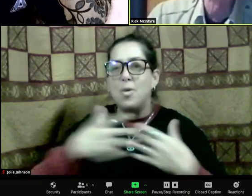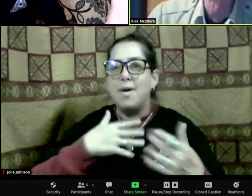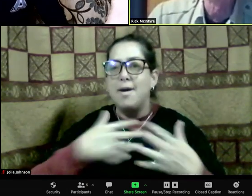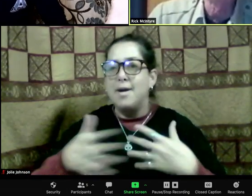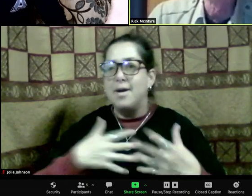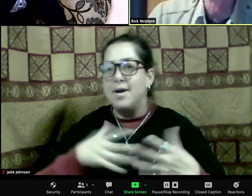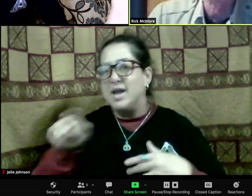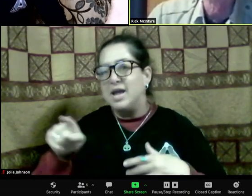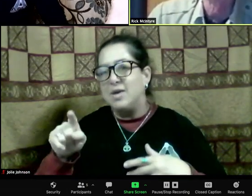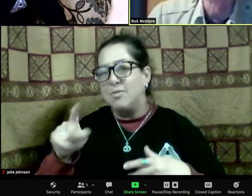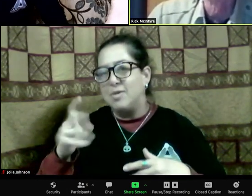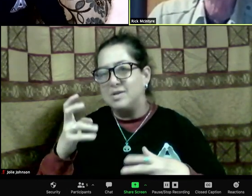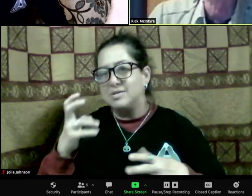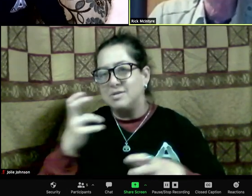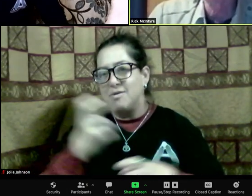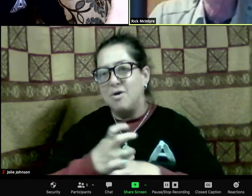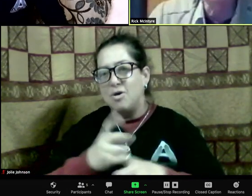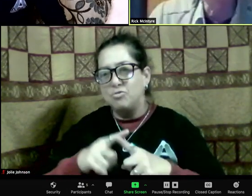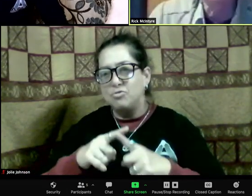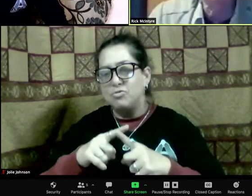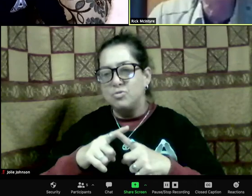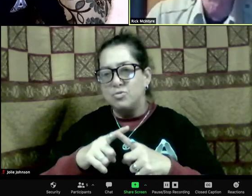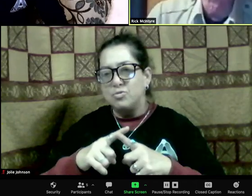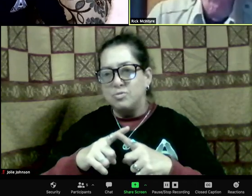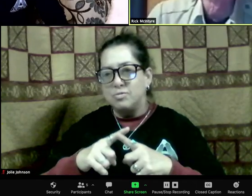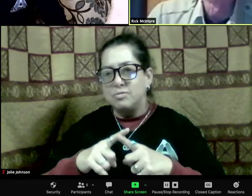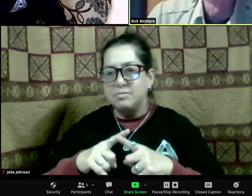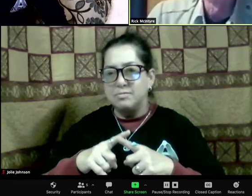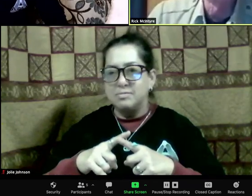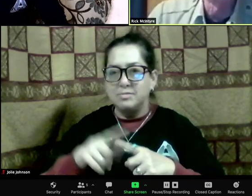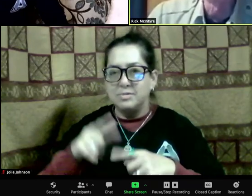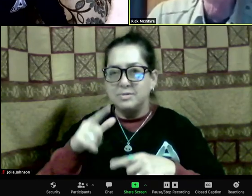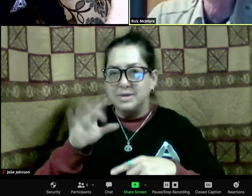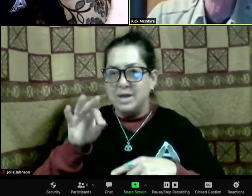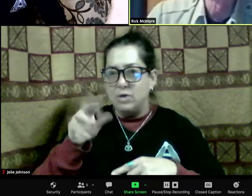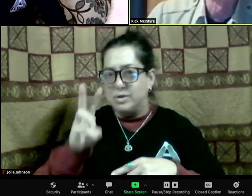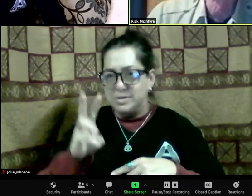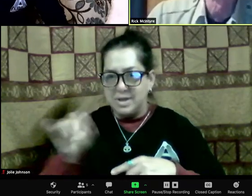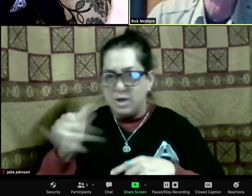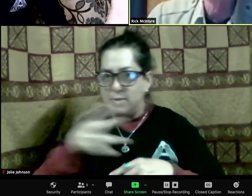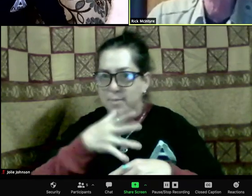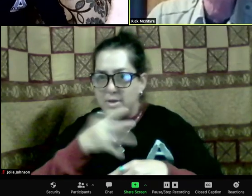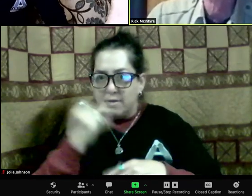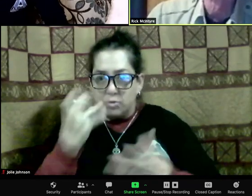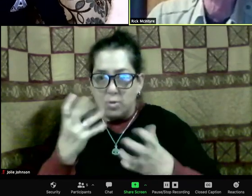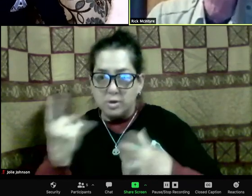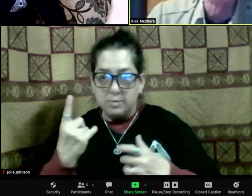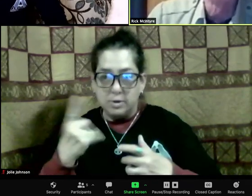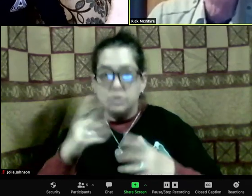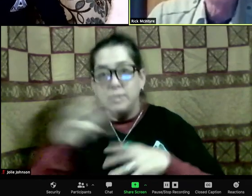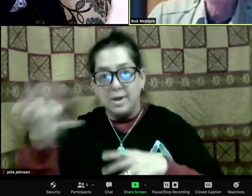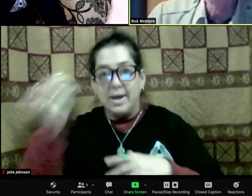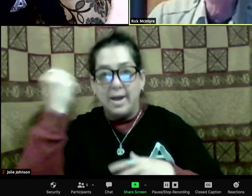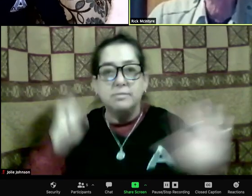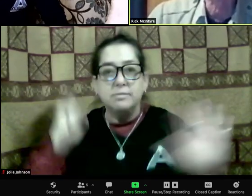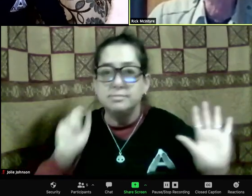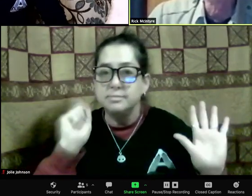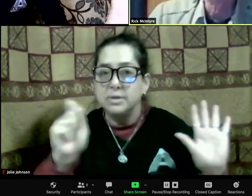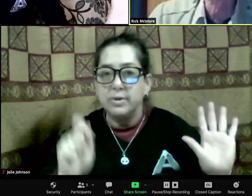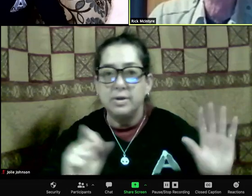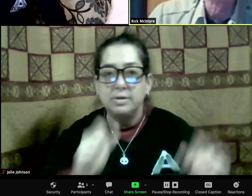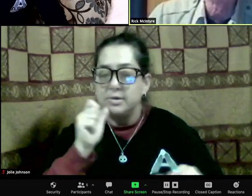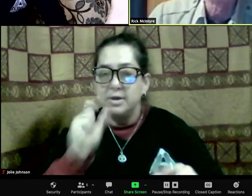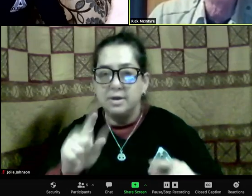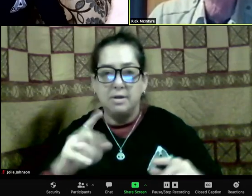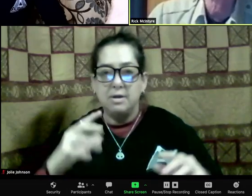where they were walking along side by side, shoulder to shoulder, rear end to rear end, licking each other's face, both wagging